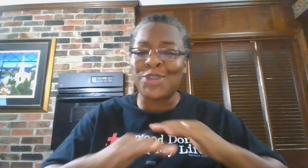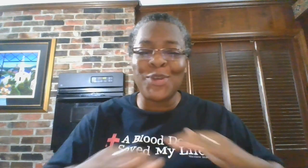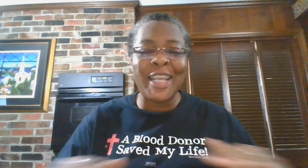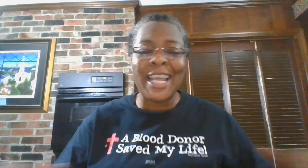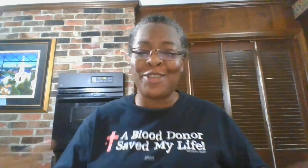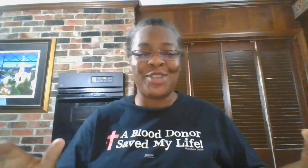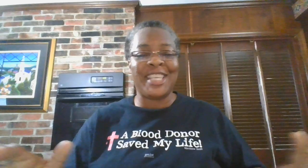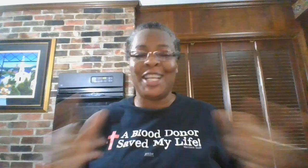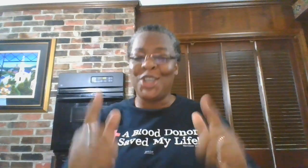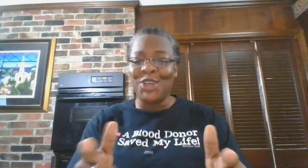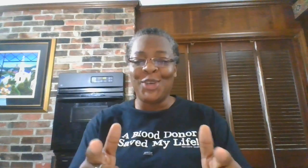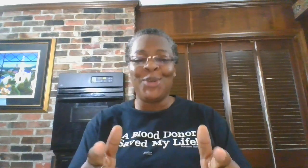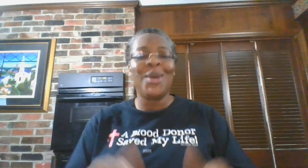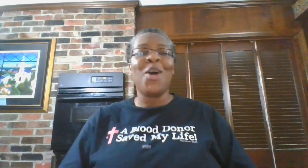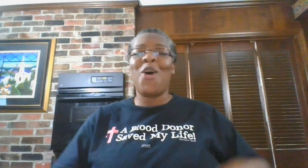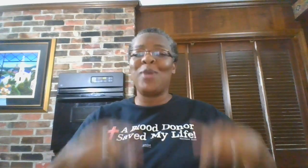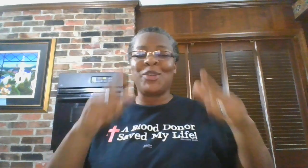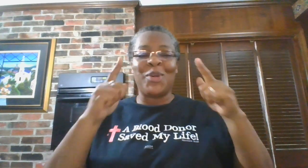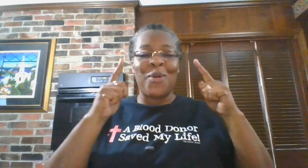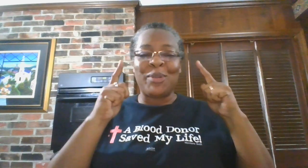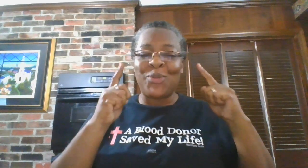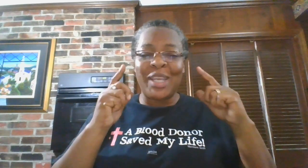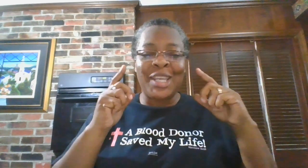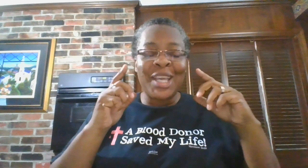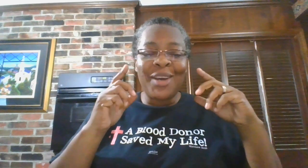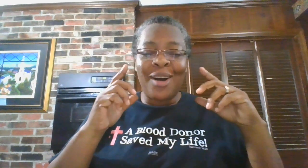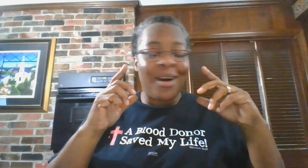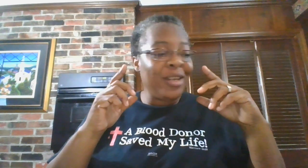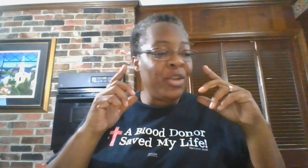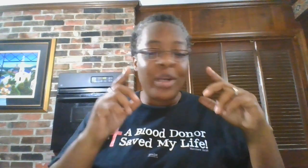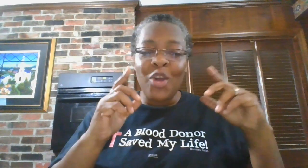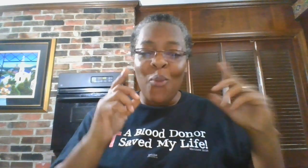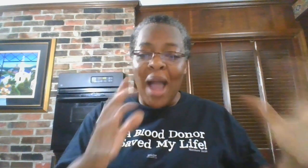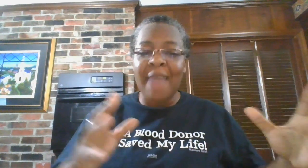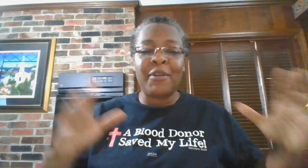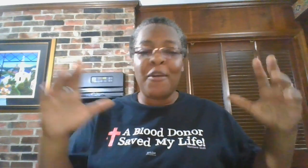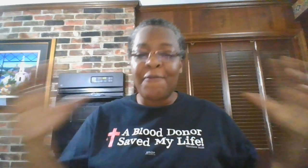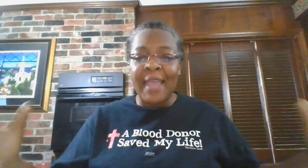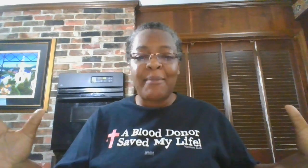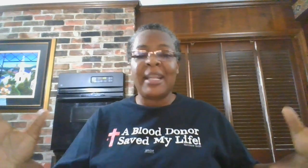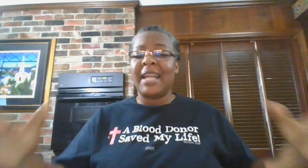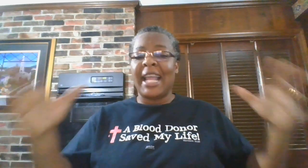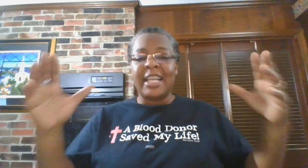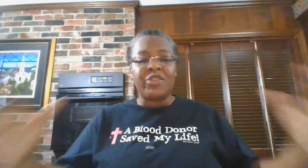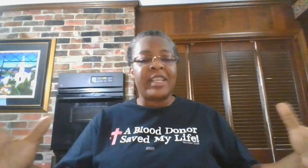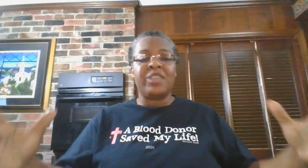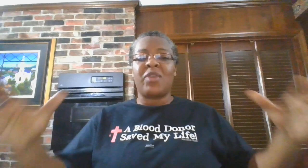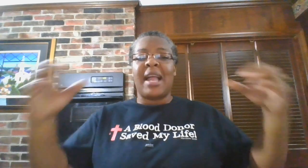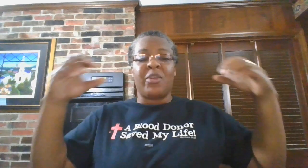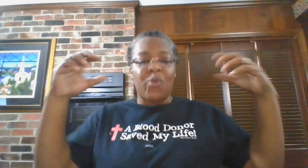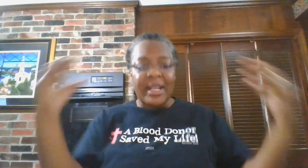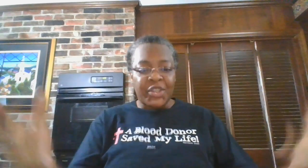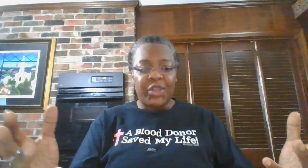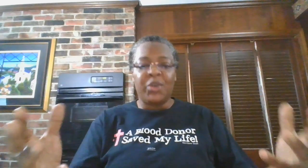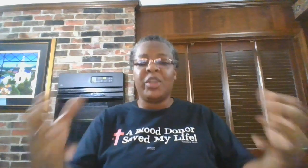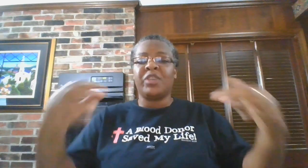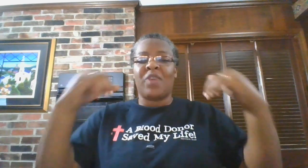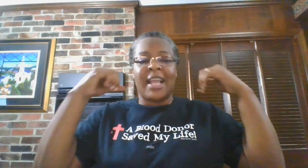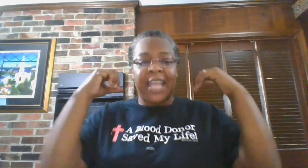truly interested in you or what's going on between you and your wife or your family. They're not interested in trying to rescue you, trying to